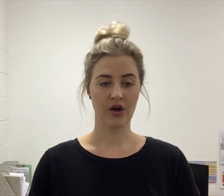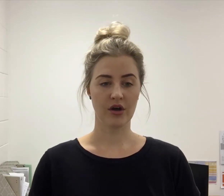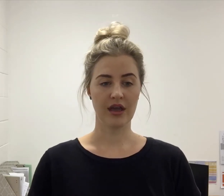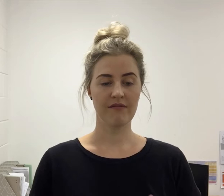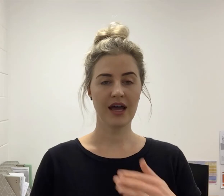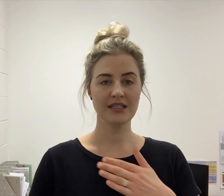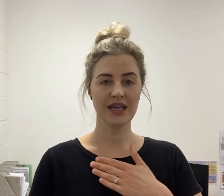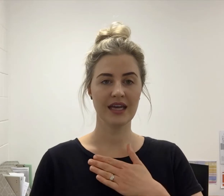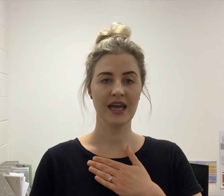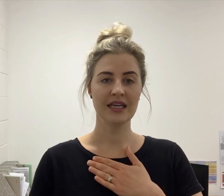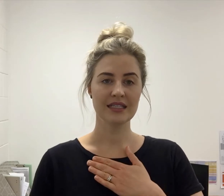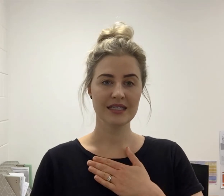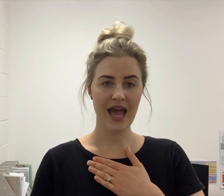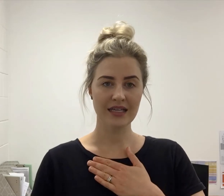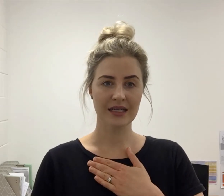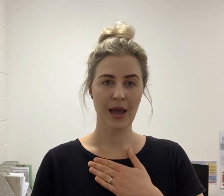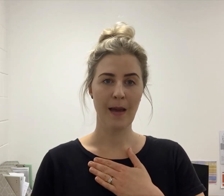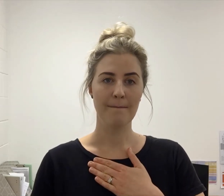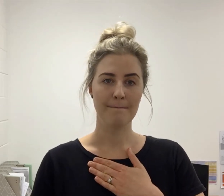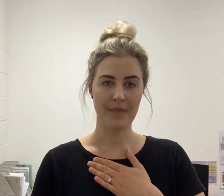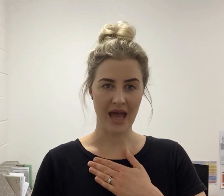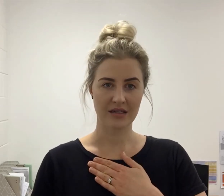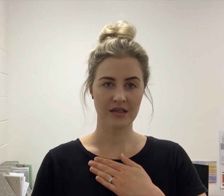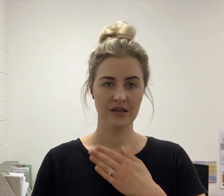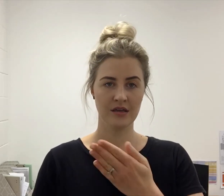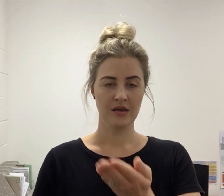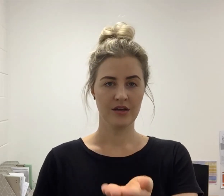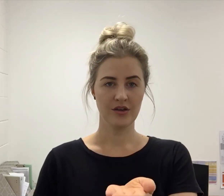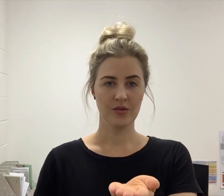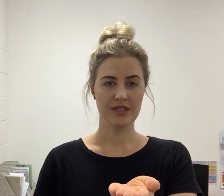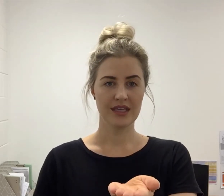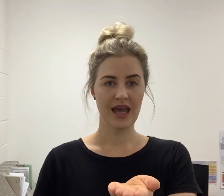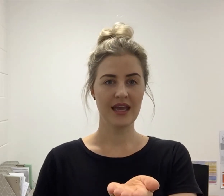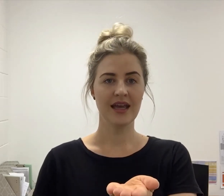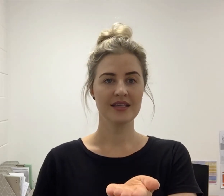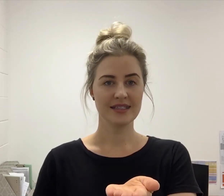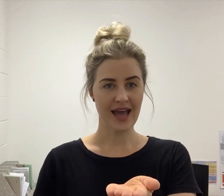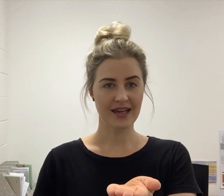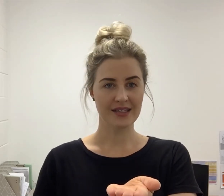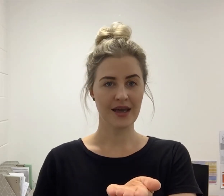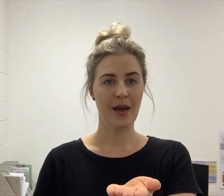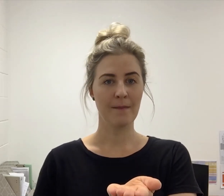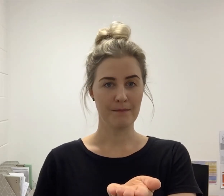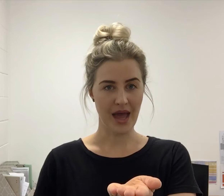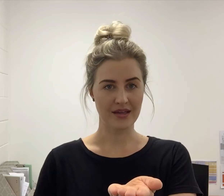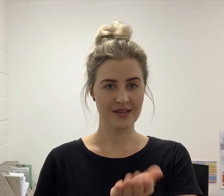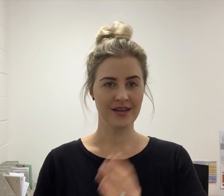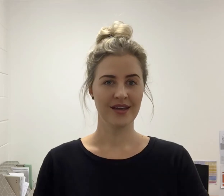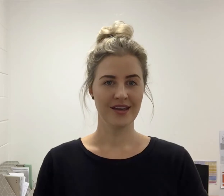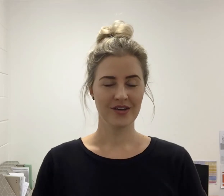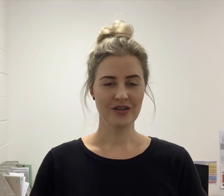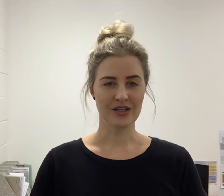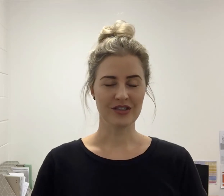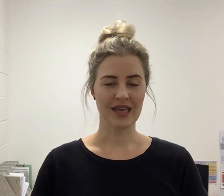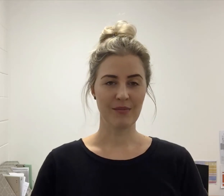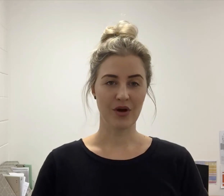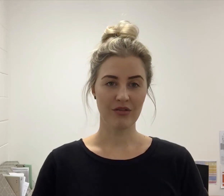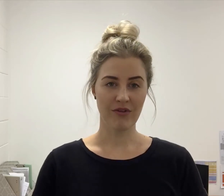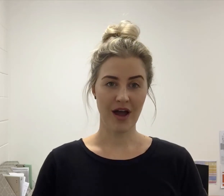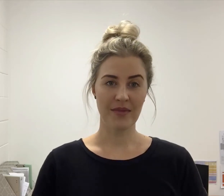go. If I said sat mat, you would say sat mat. Good because they both rhyme